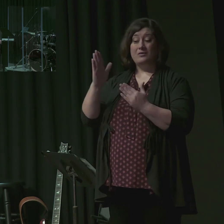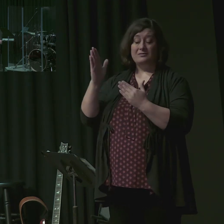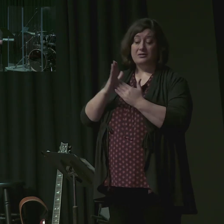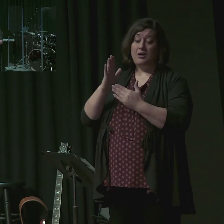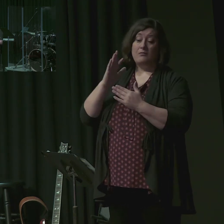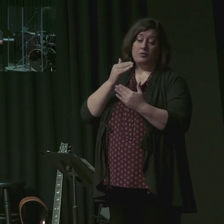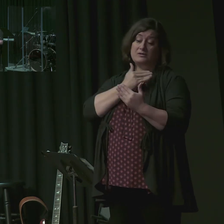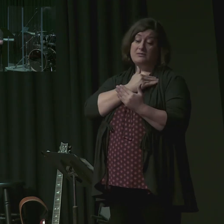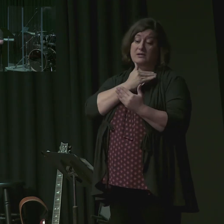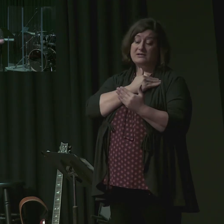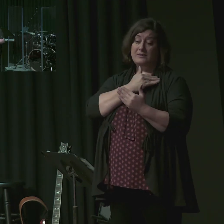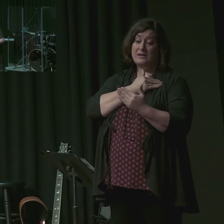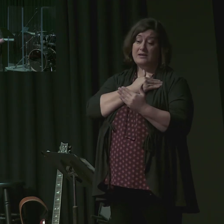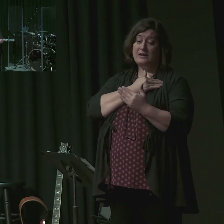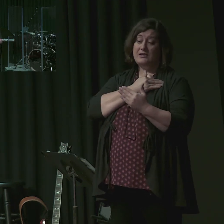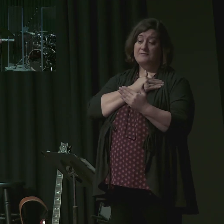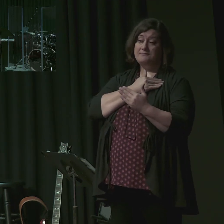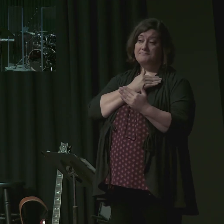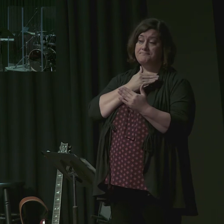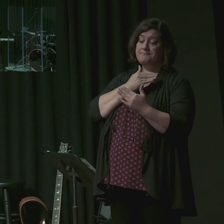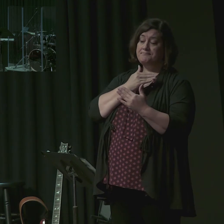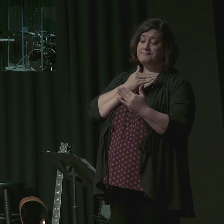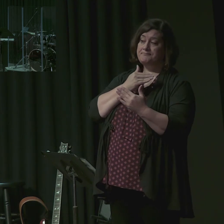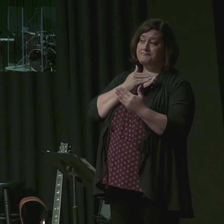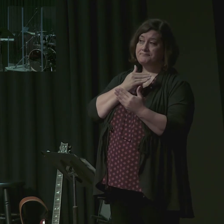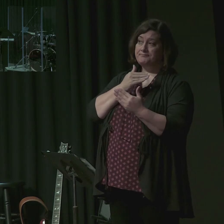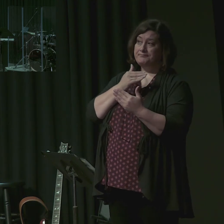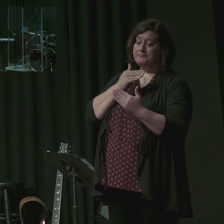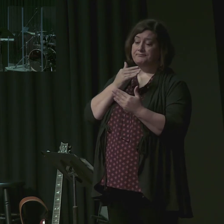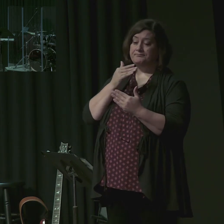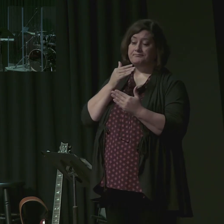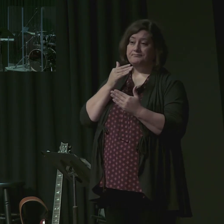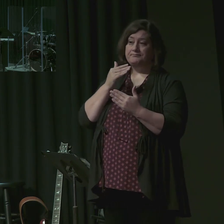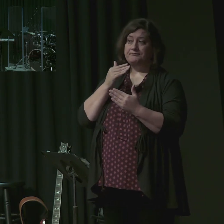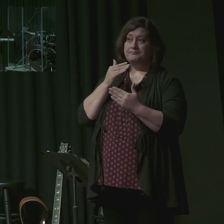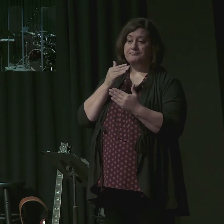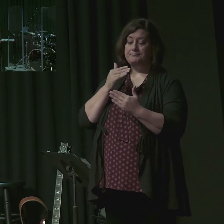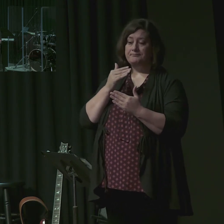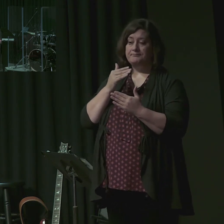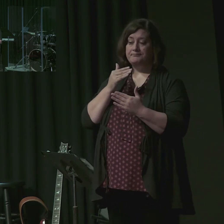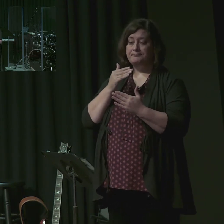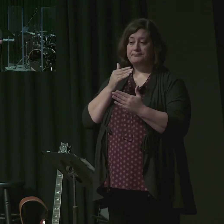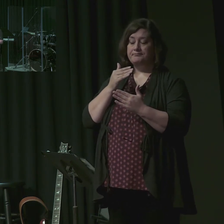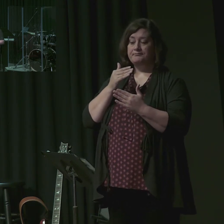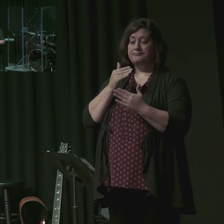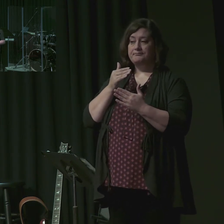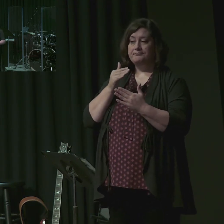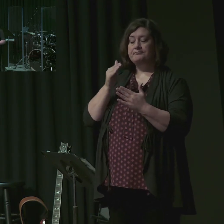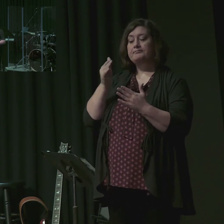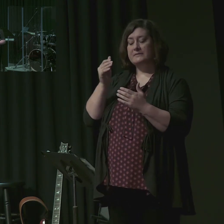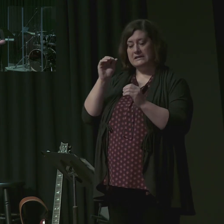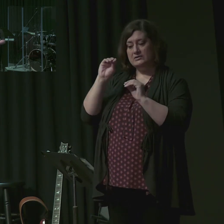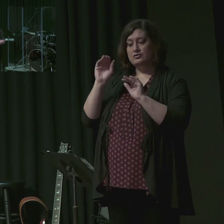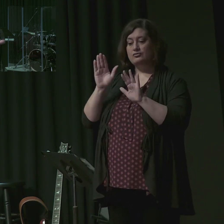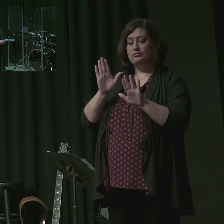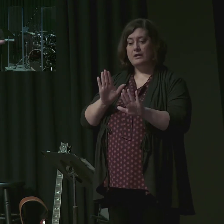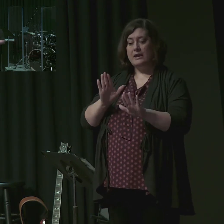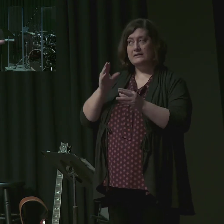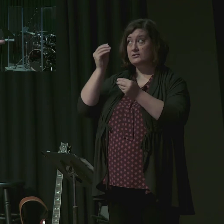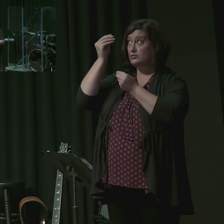mostly about your responsibilities to and under and for the Word, also calls you to a